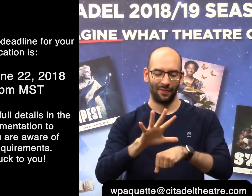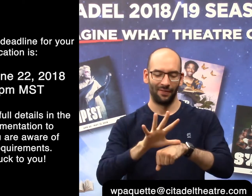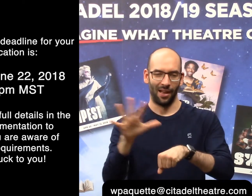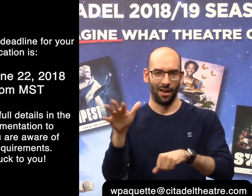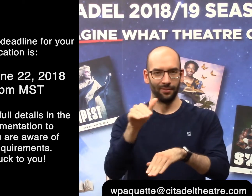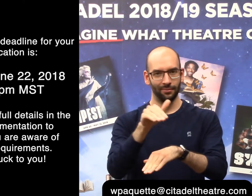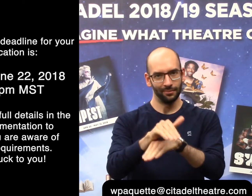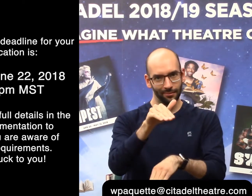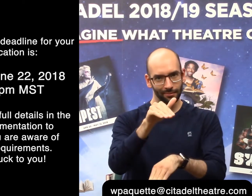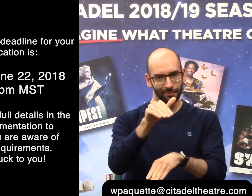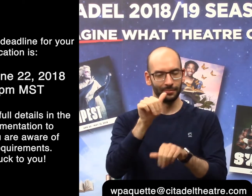Mountain Standard Time.